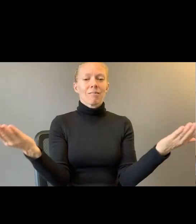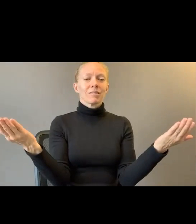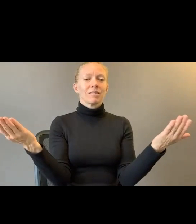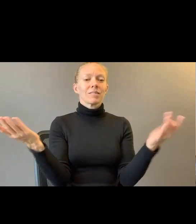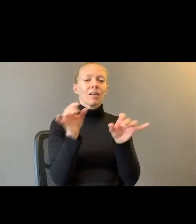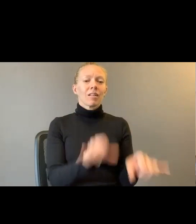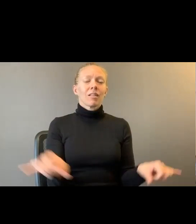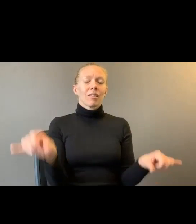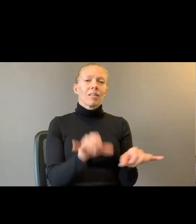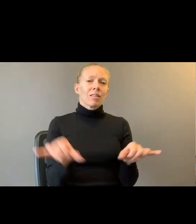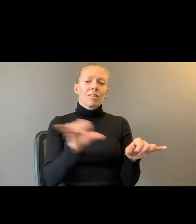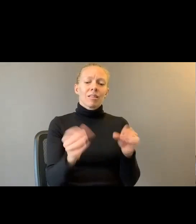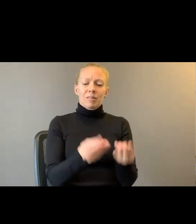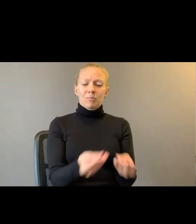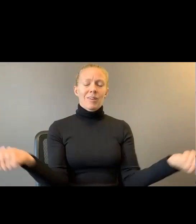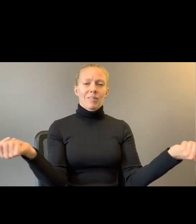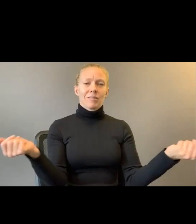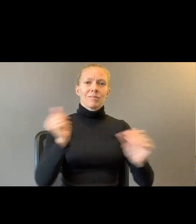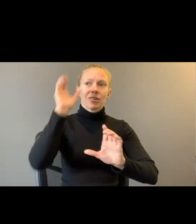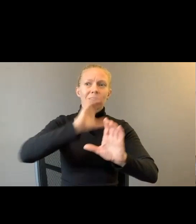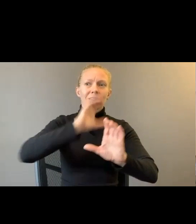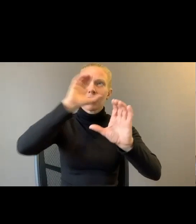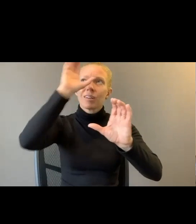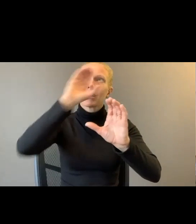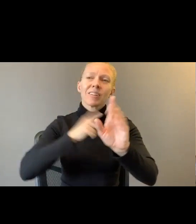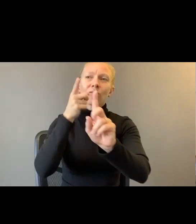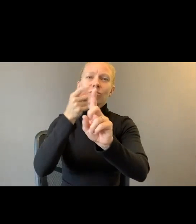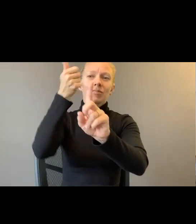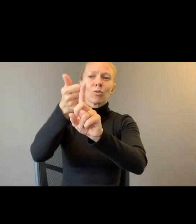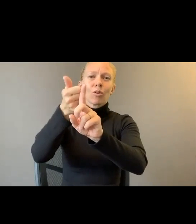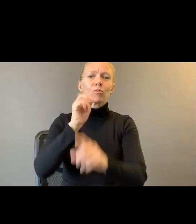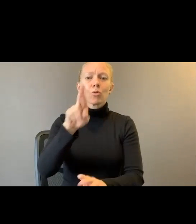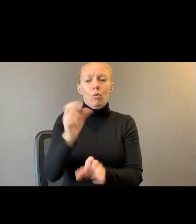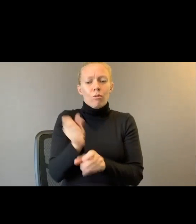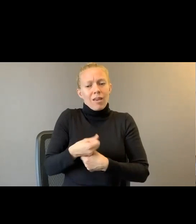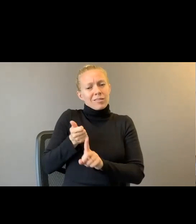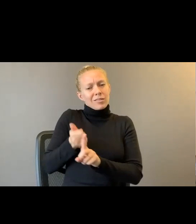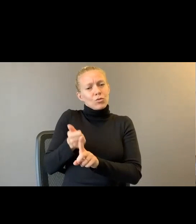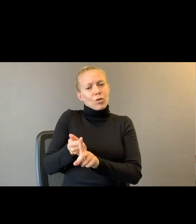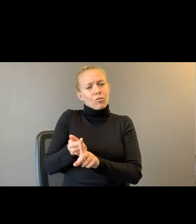out your own or make your own alone. Go down the street.